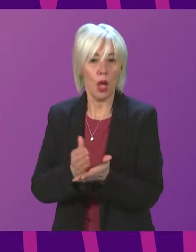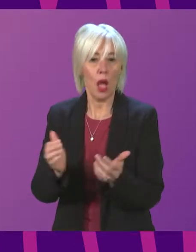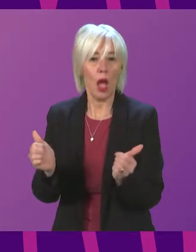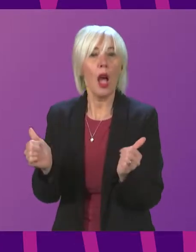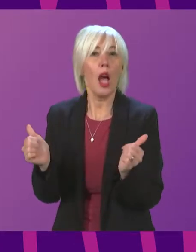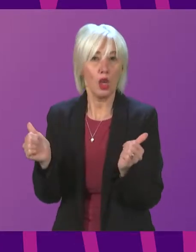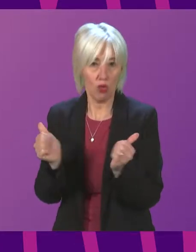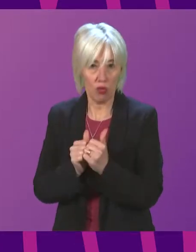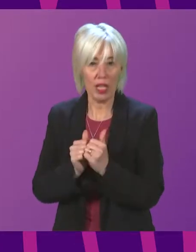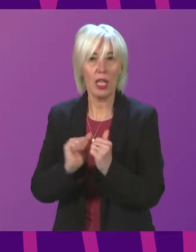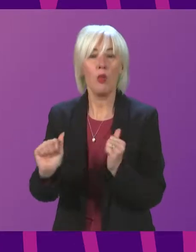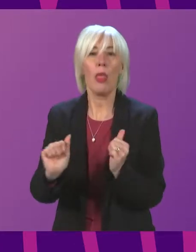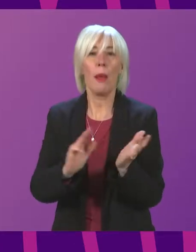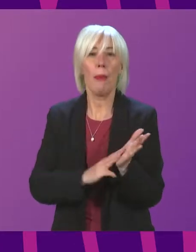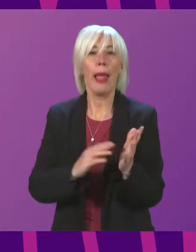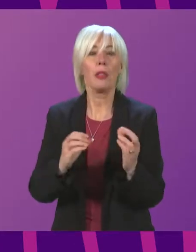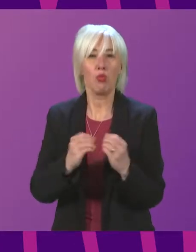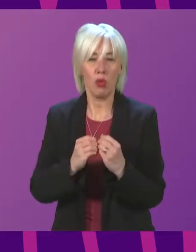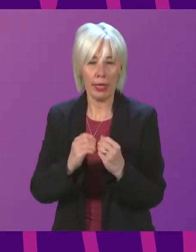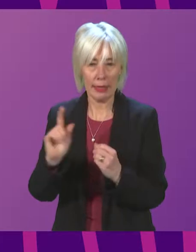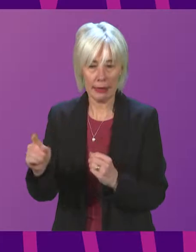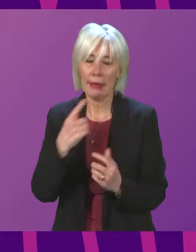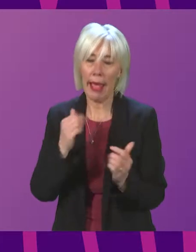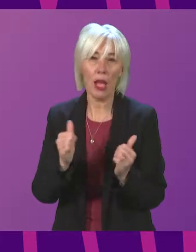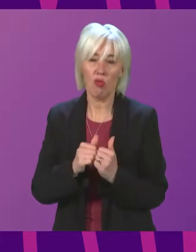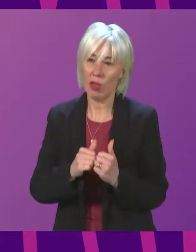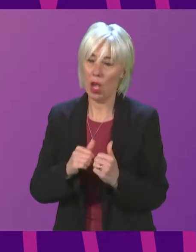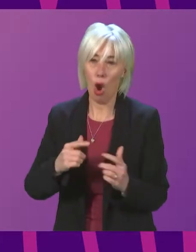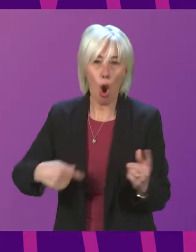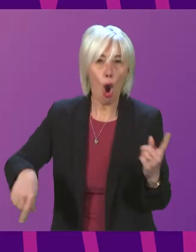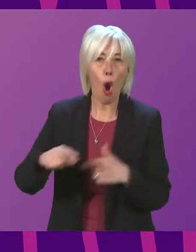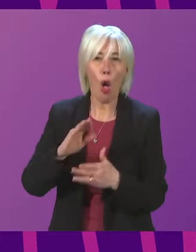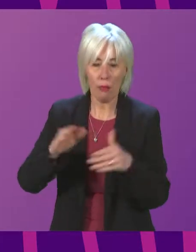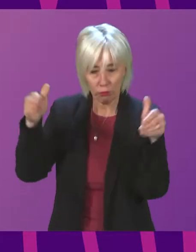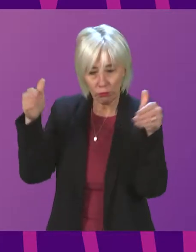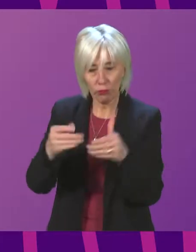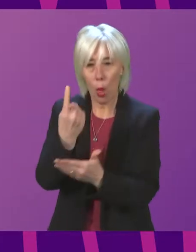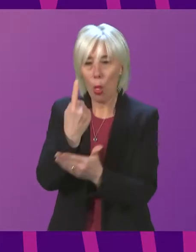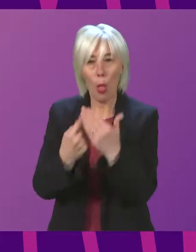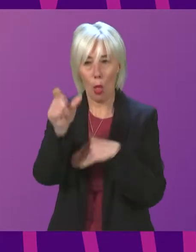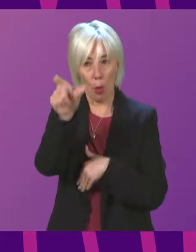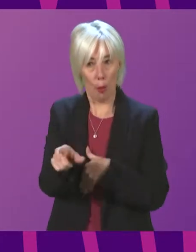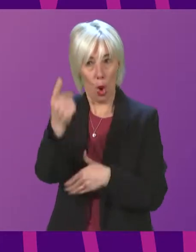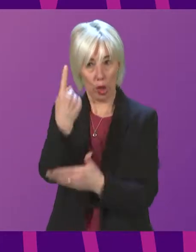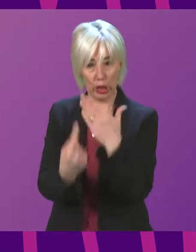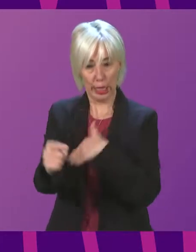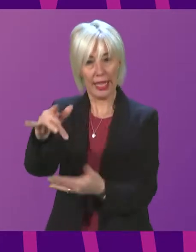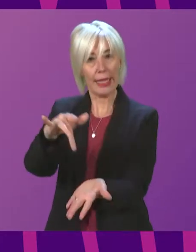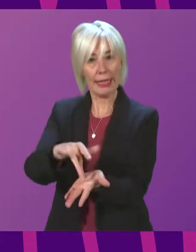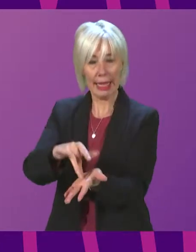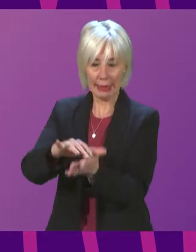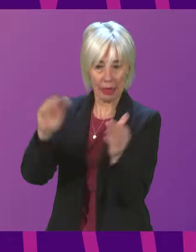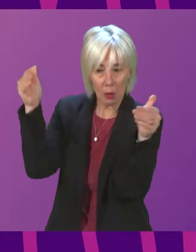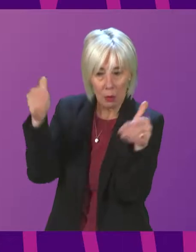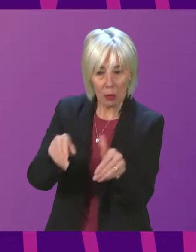with Mr Briggs, is that in all of this, we take a person-centred approach, looking at people's